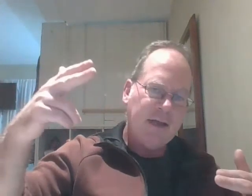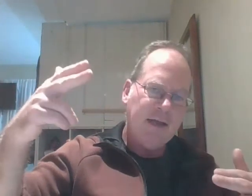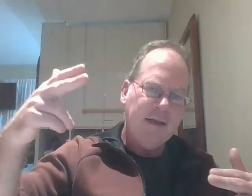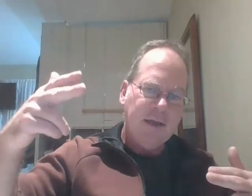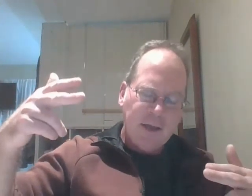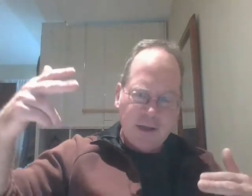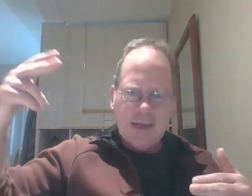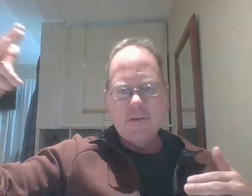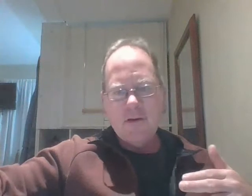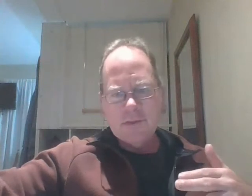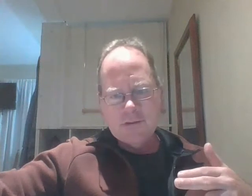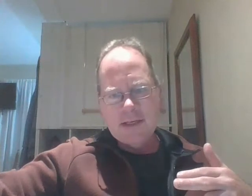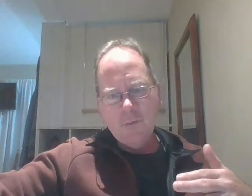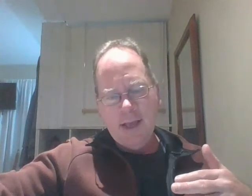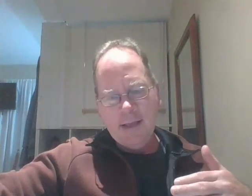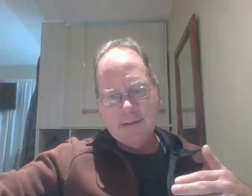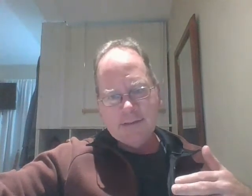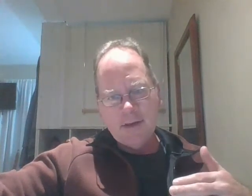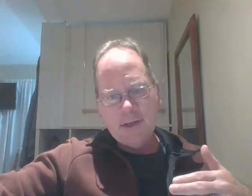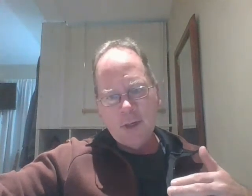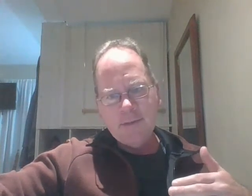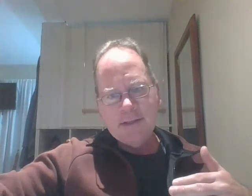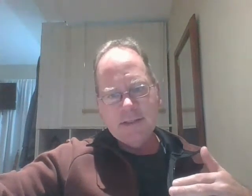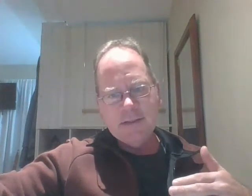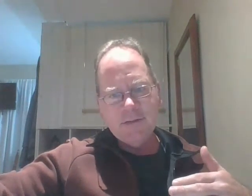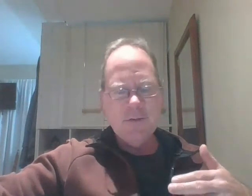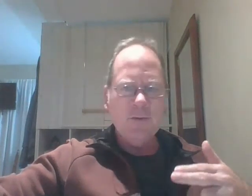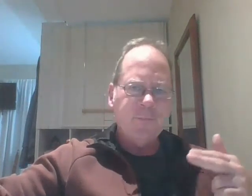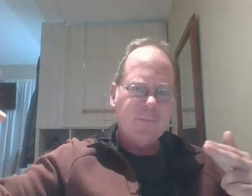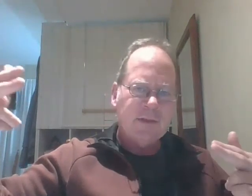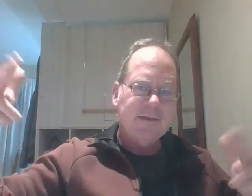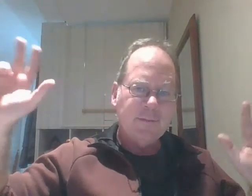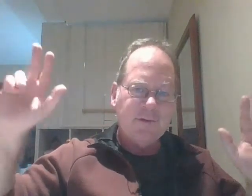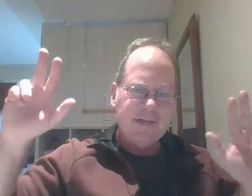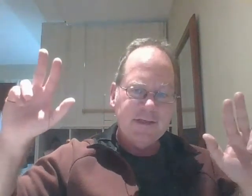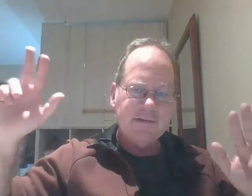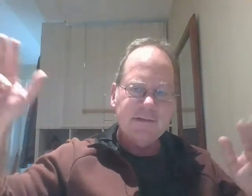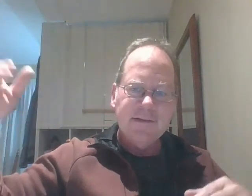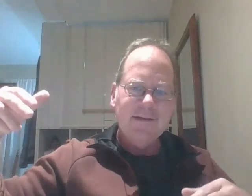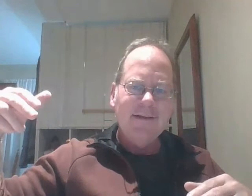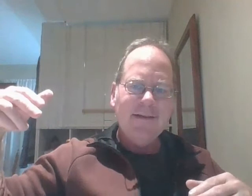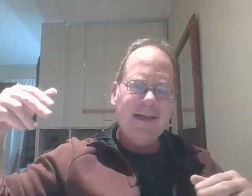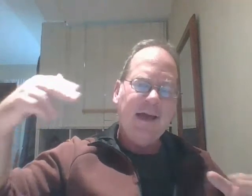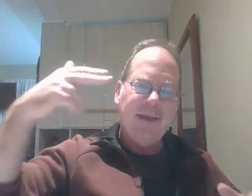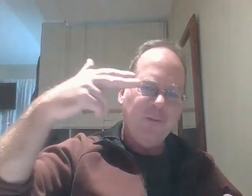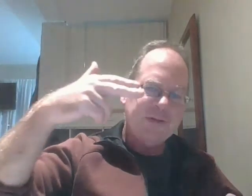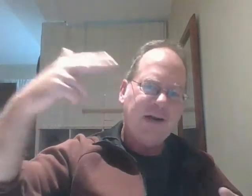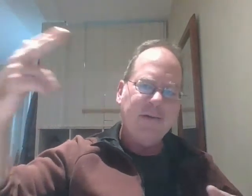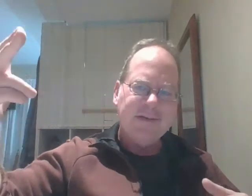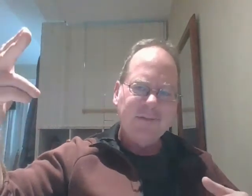you have governments looking at what saudi arabia did to some of their dissidents and how that worked or how it didn't work